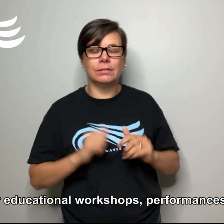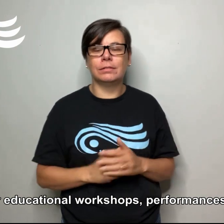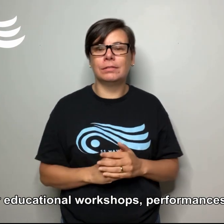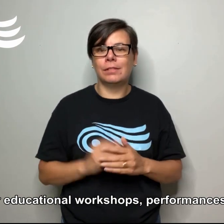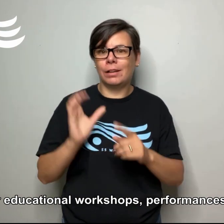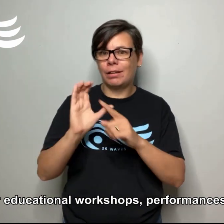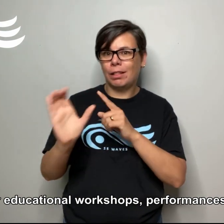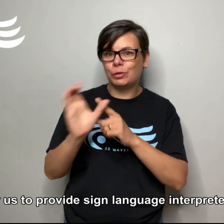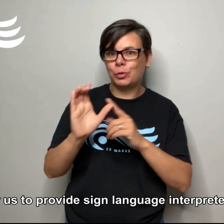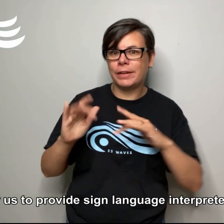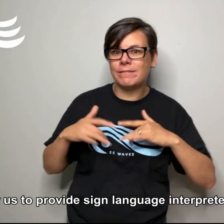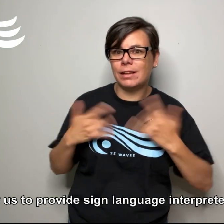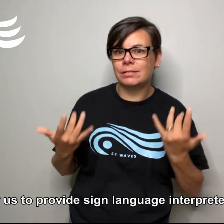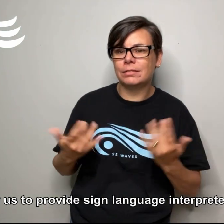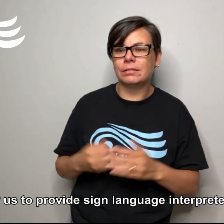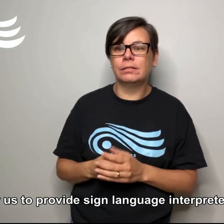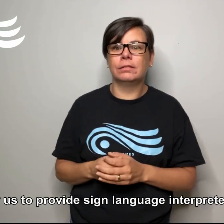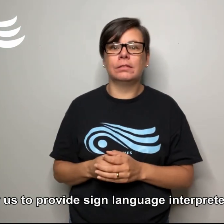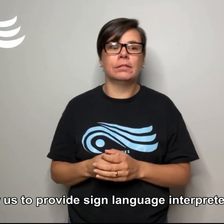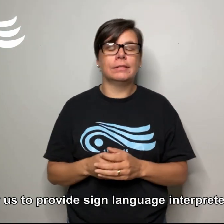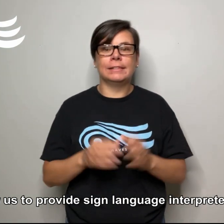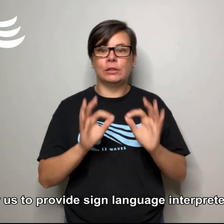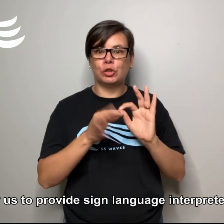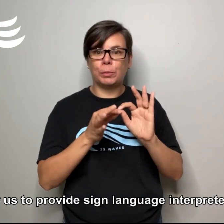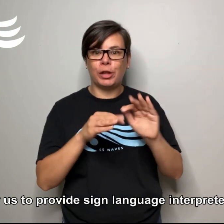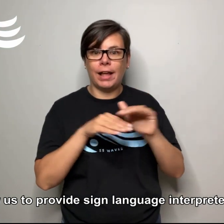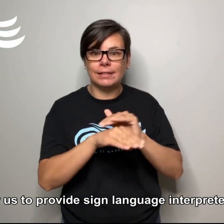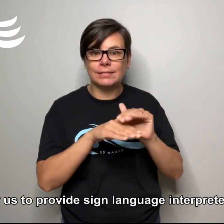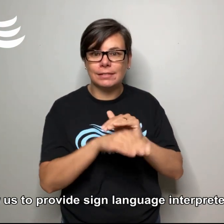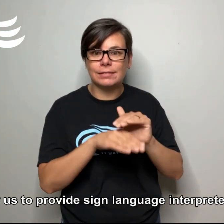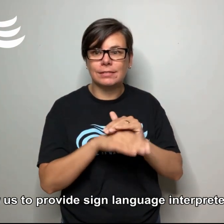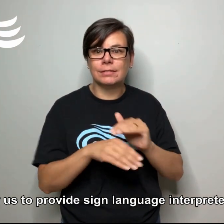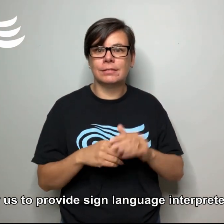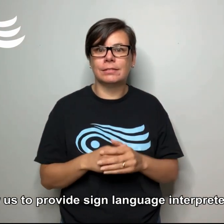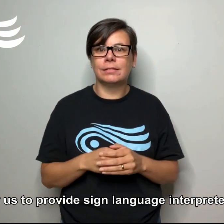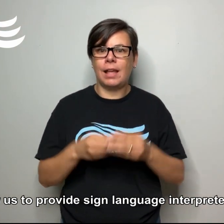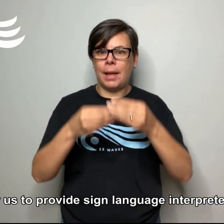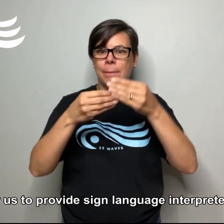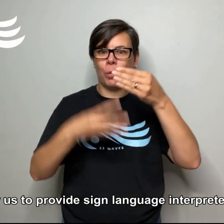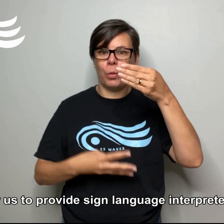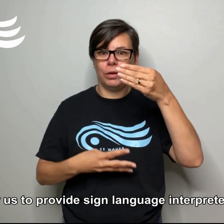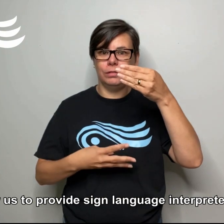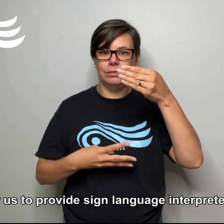performances and cultural events. They allow us to provide sign language interpreters and more.